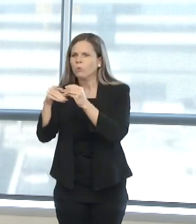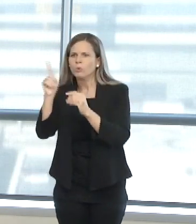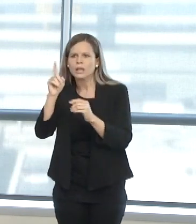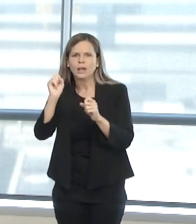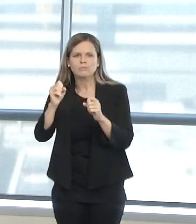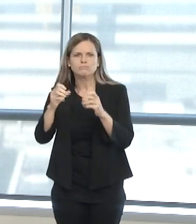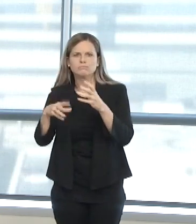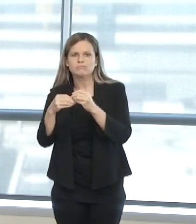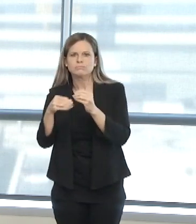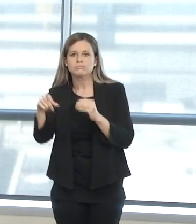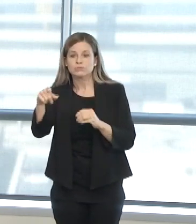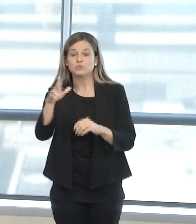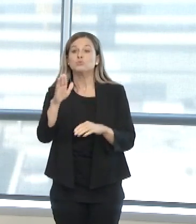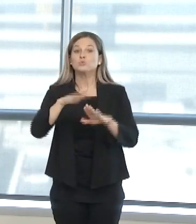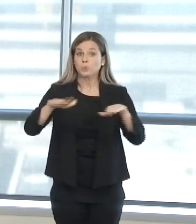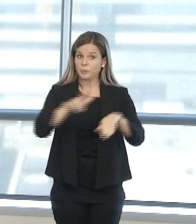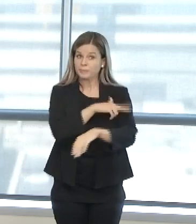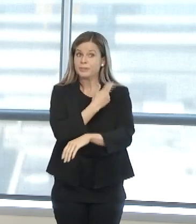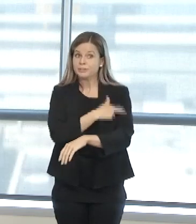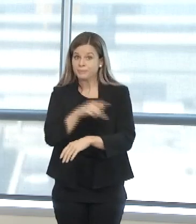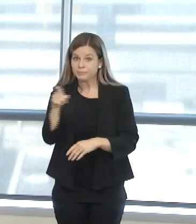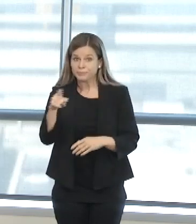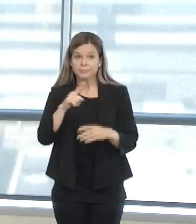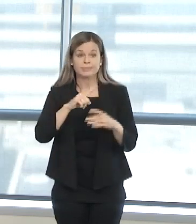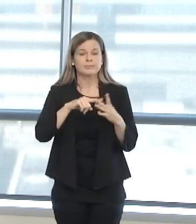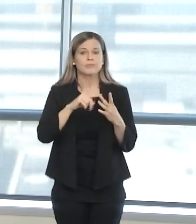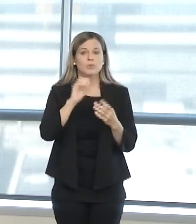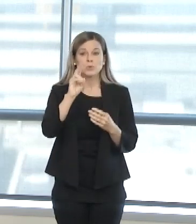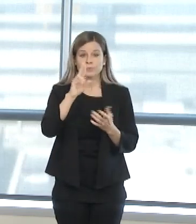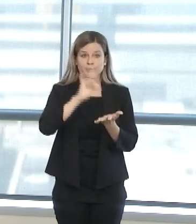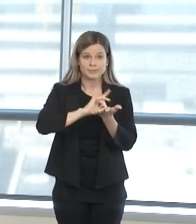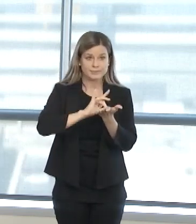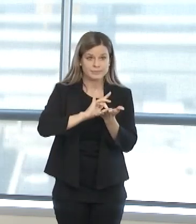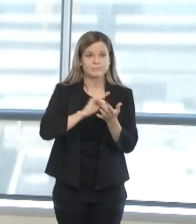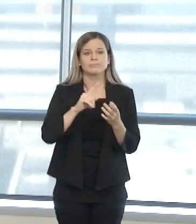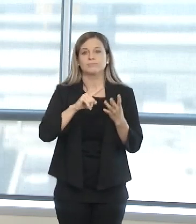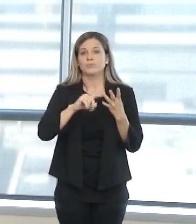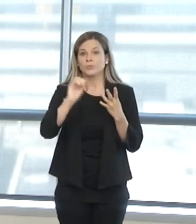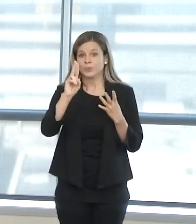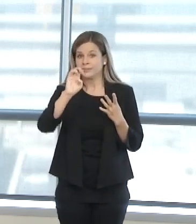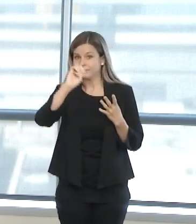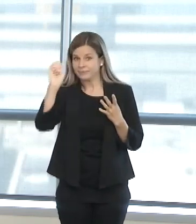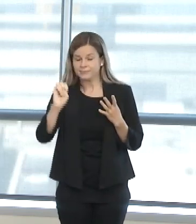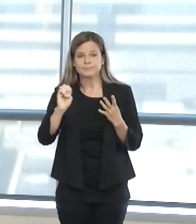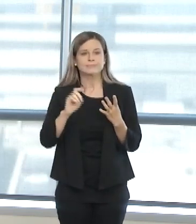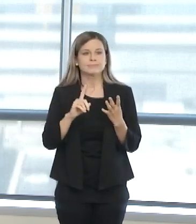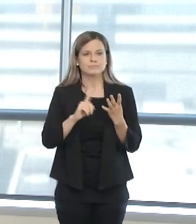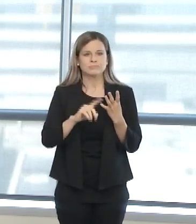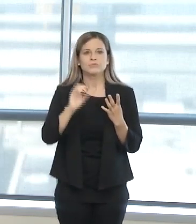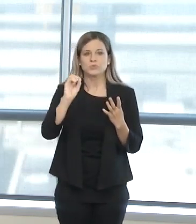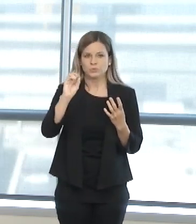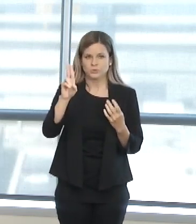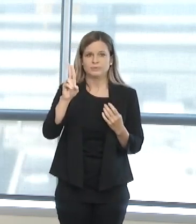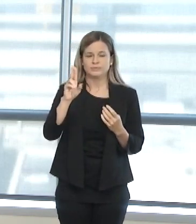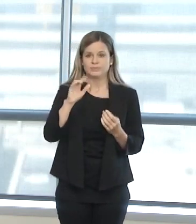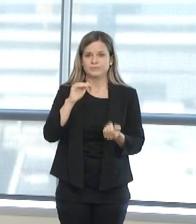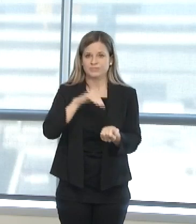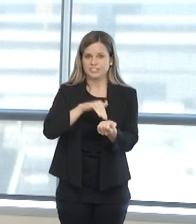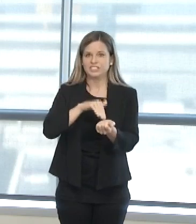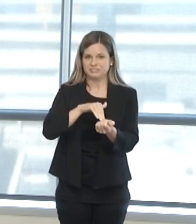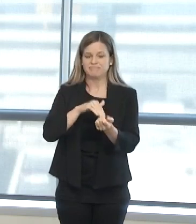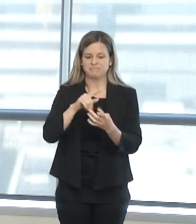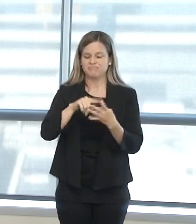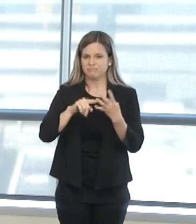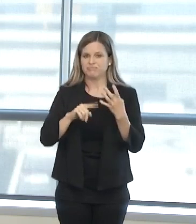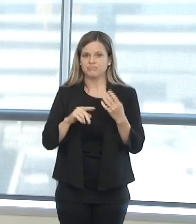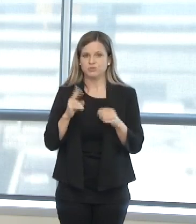and the Ambulatory Surgery Center on the Oklahoma City campus. In our existing facilities, the strategy involves converting several